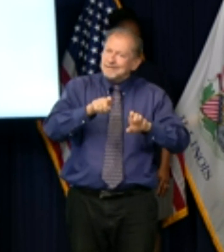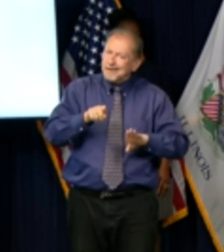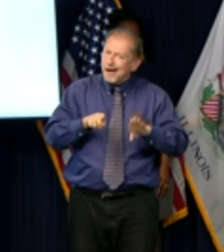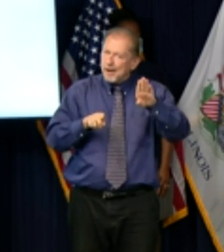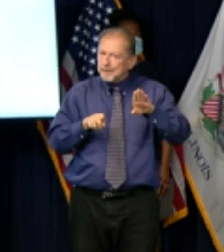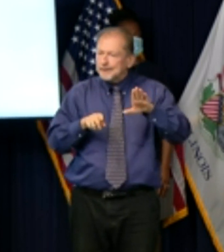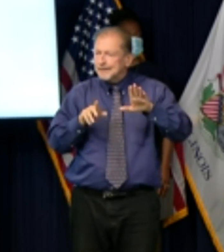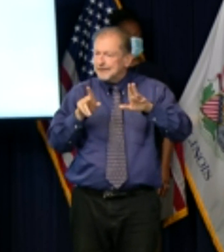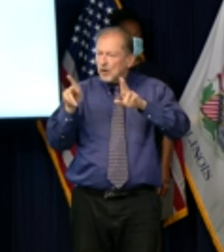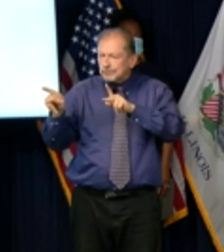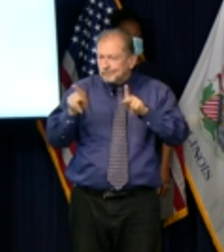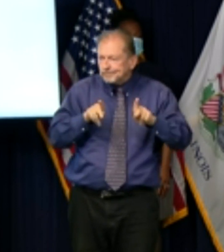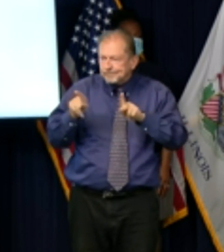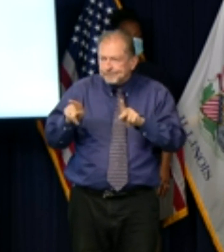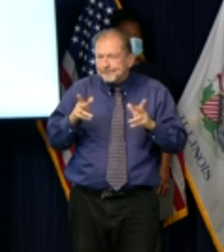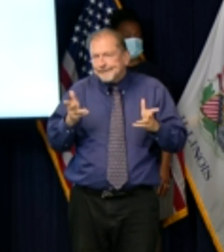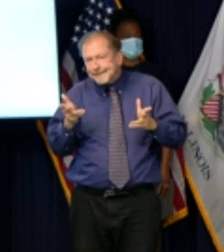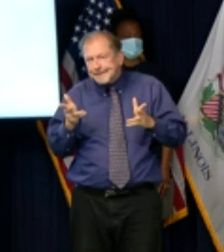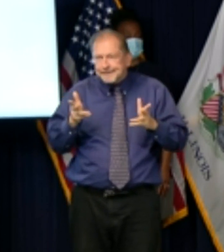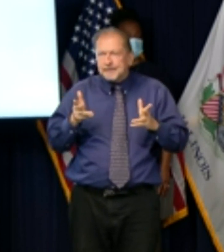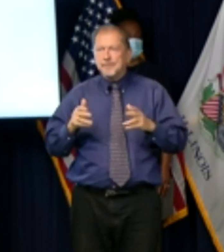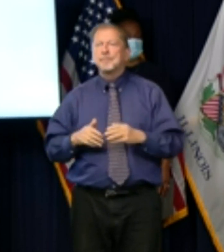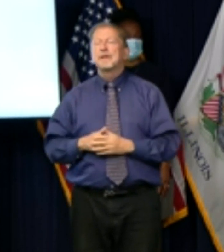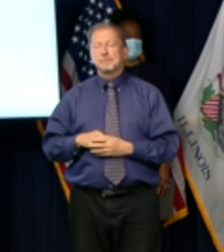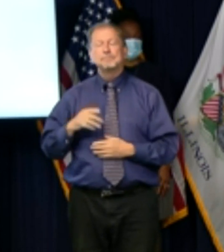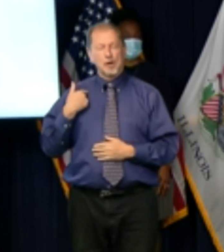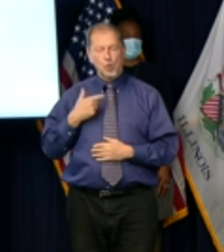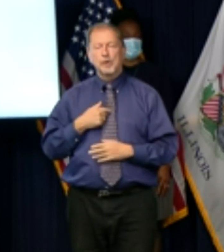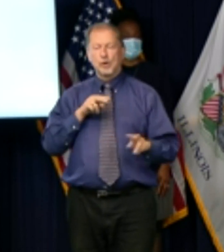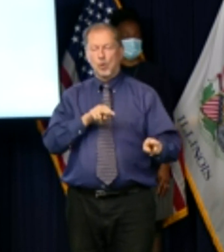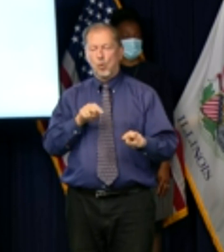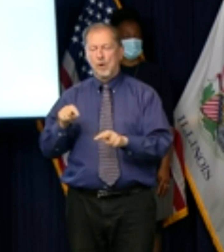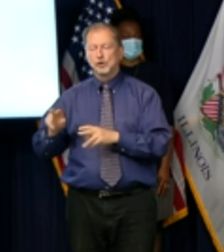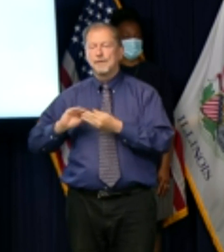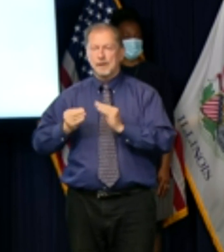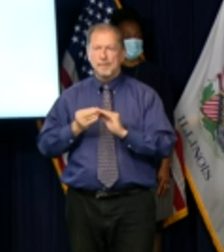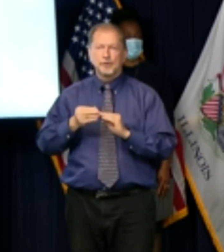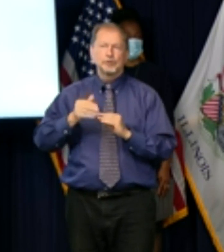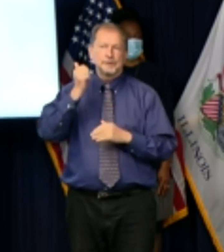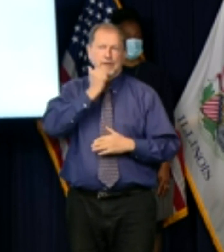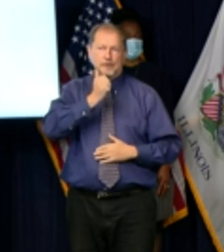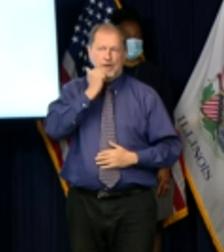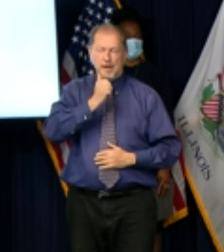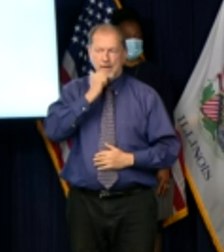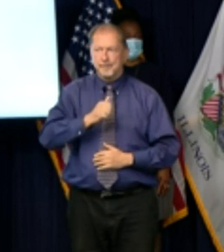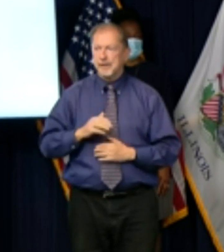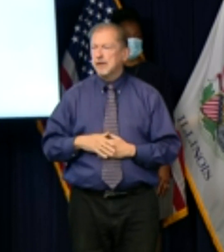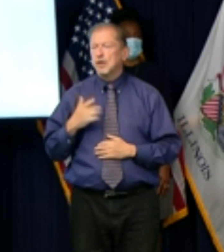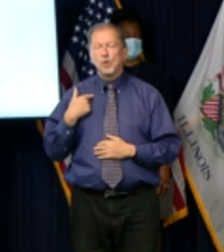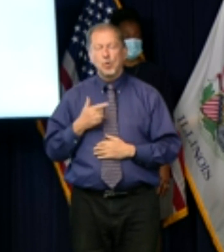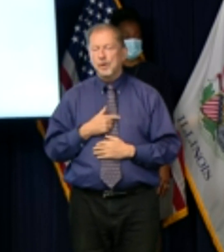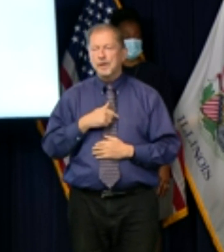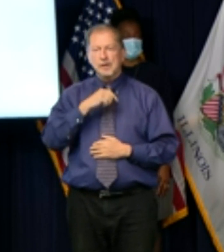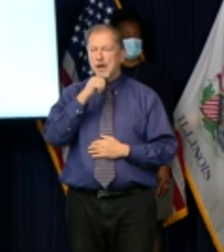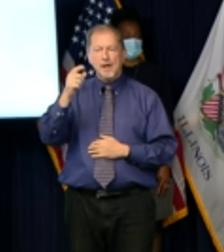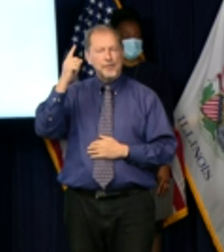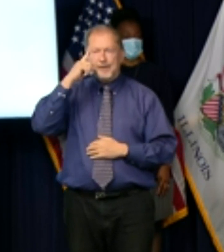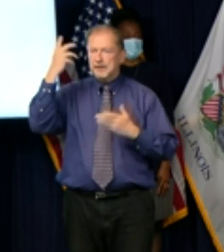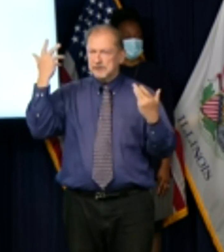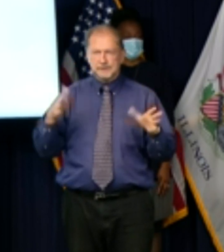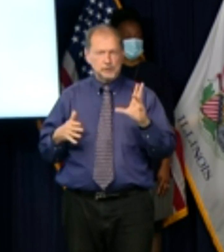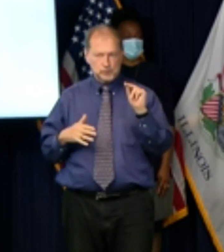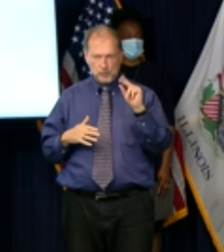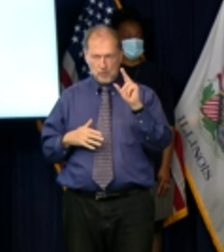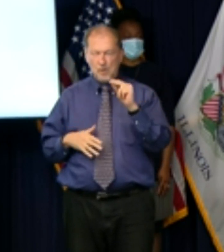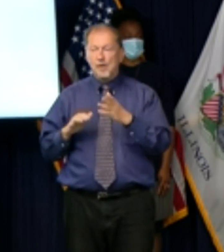and so i continue to watch it on a day-to-day basis but i there is no celebrating here we have a lot of work to do with this